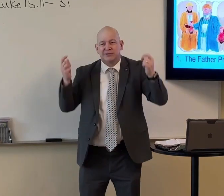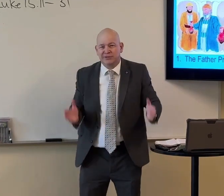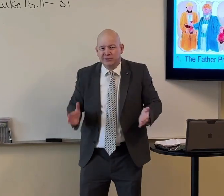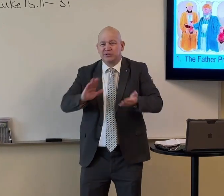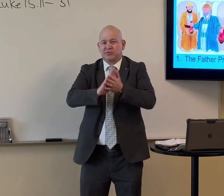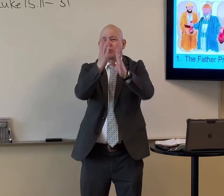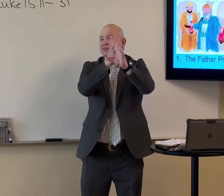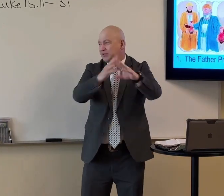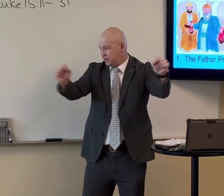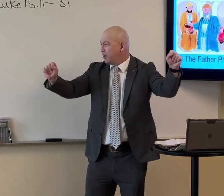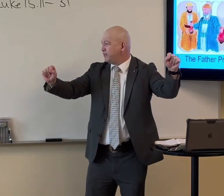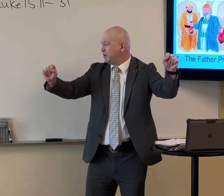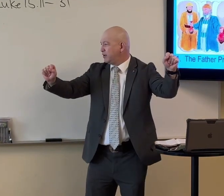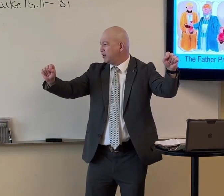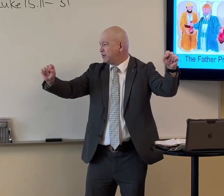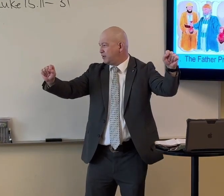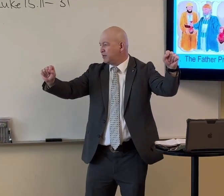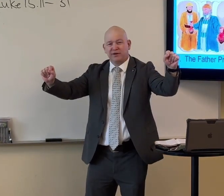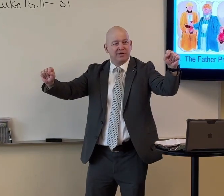He is searching for sinners to save.